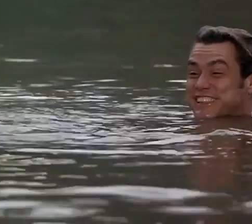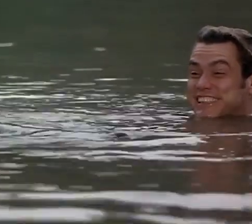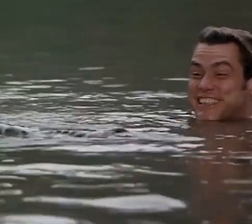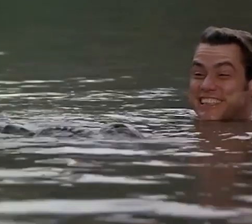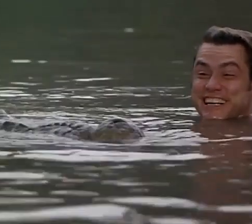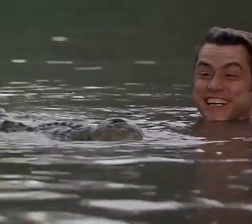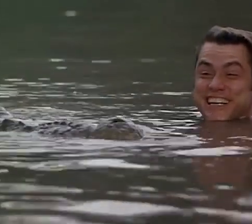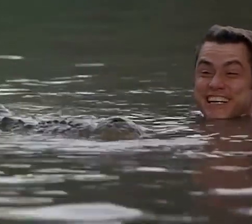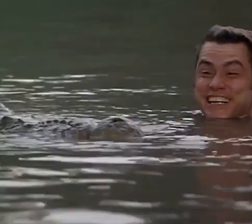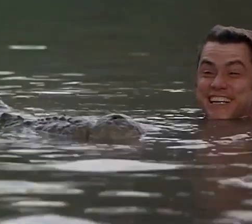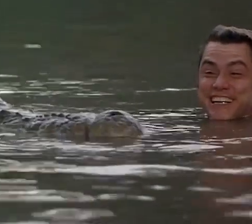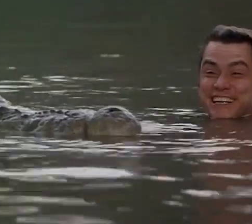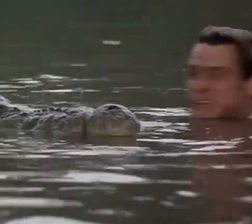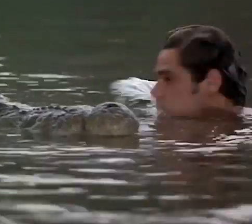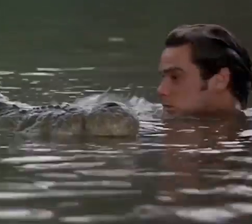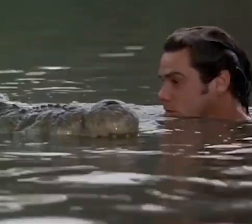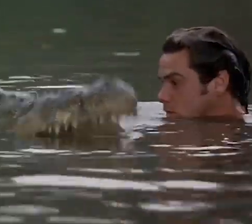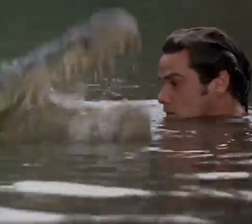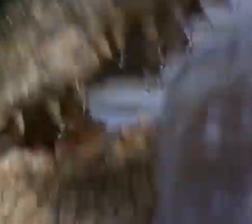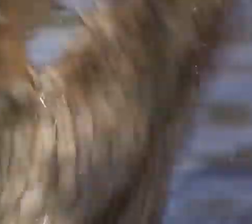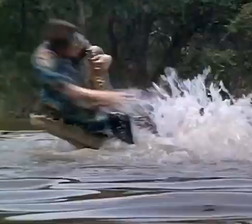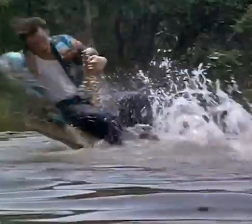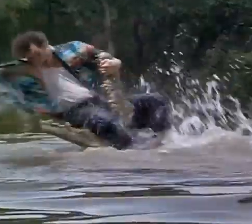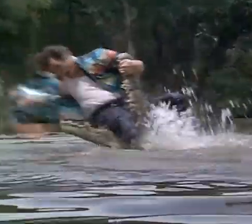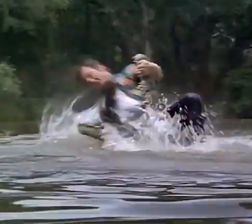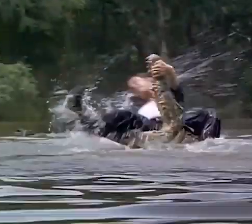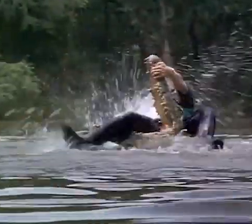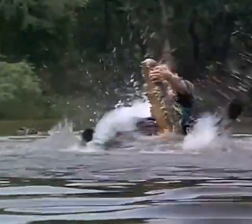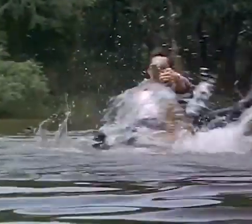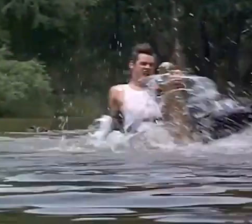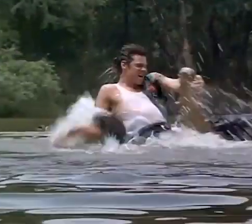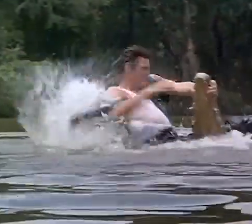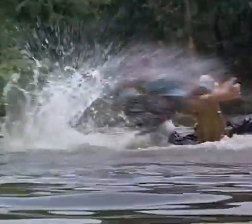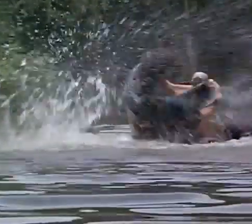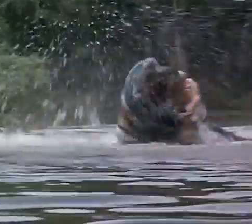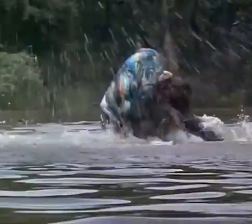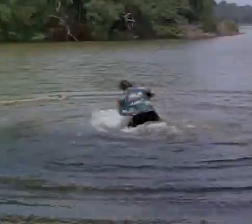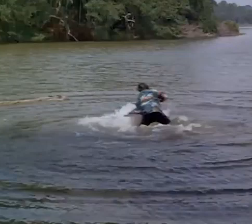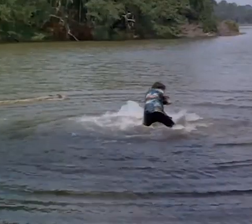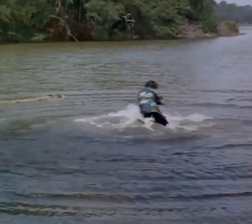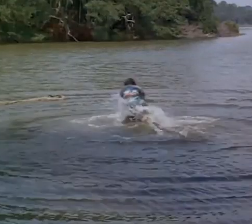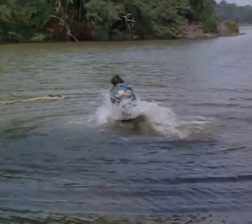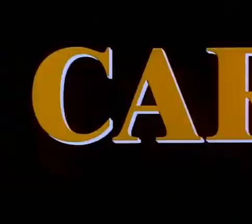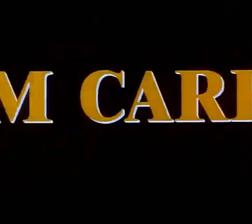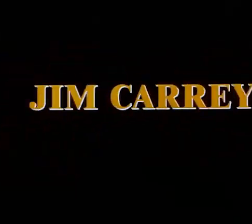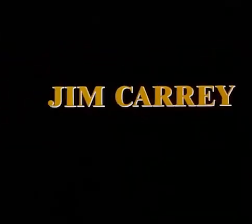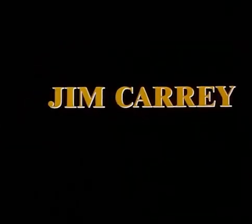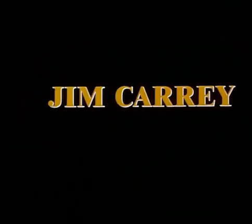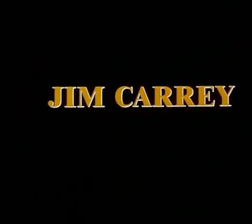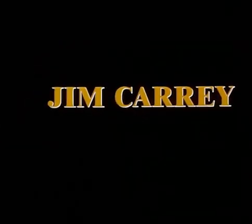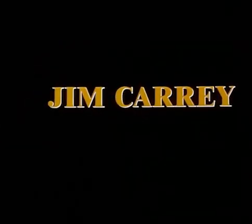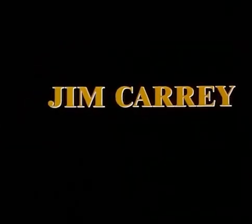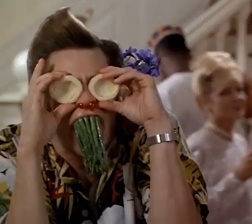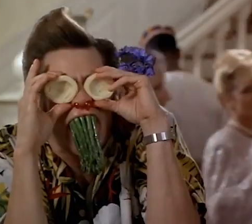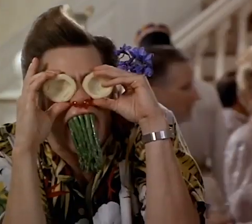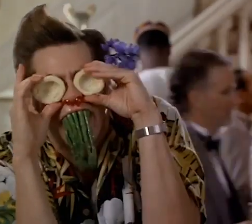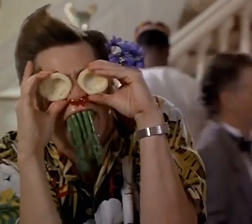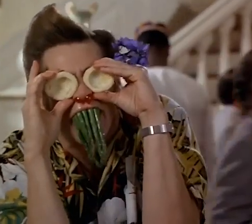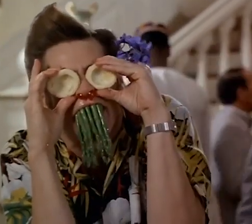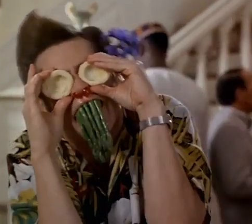... the one to blame. I lean on you. I got faith in you. Let me call your